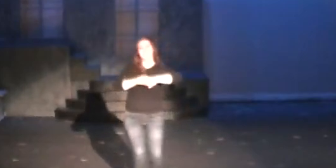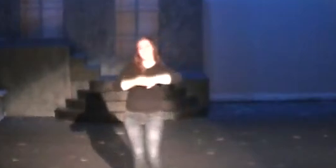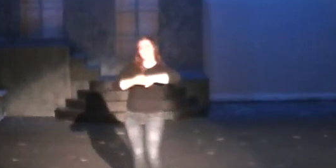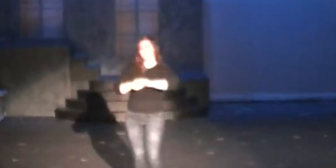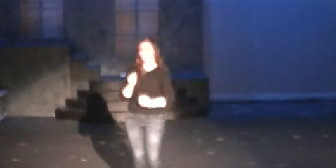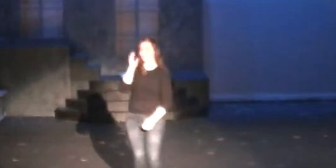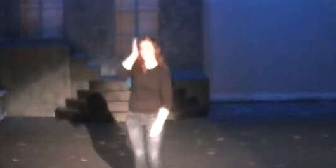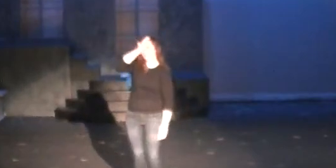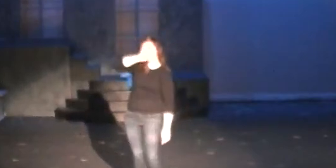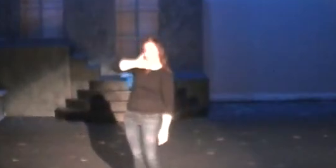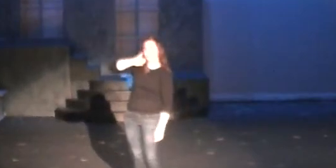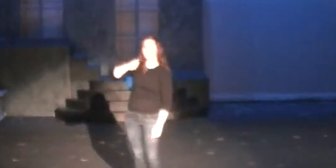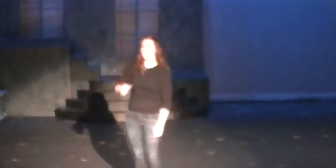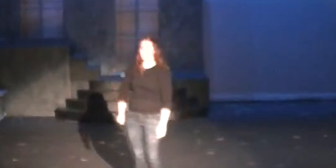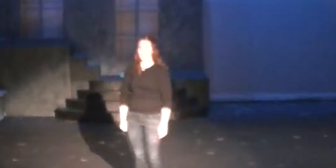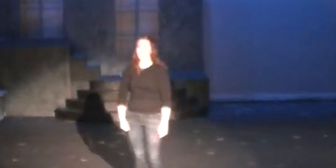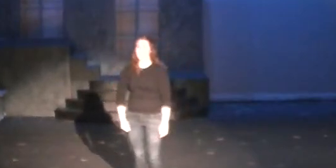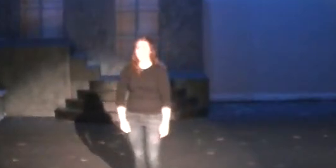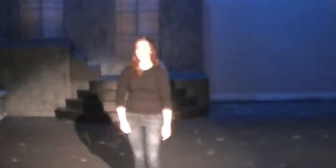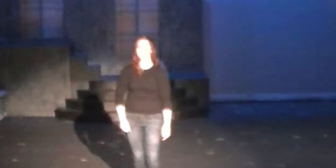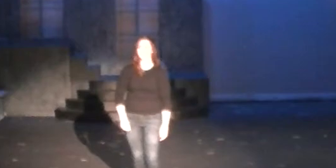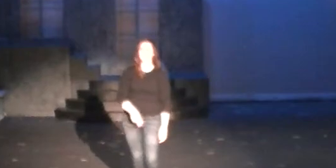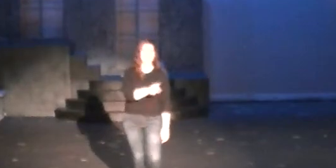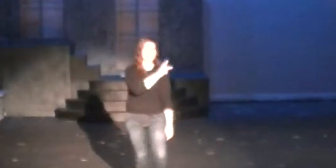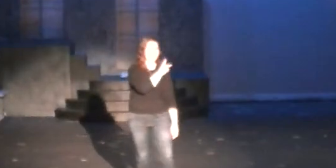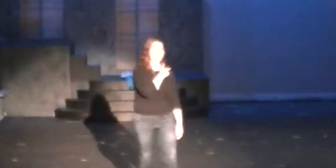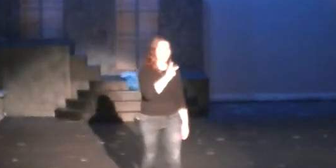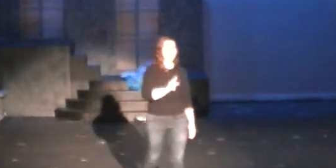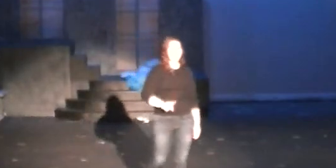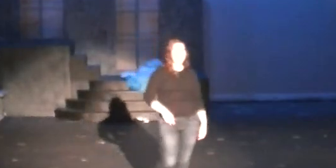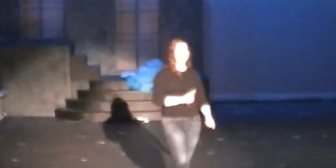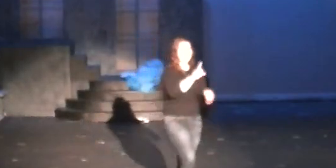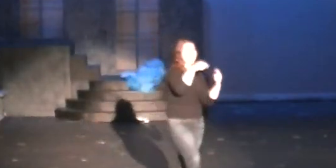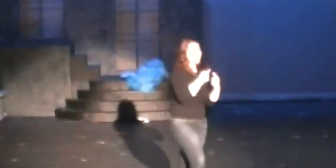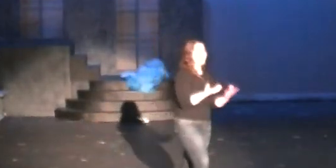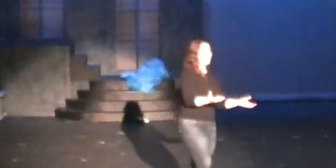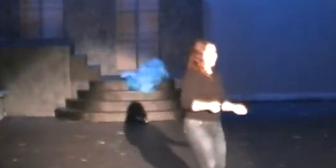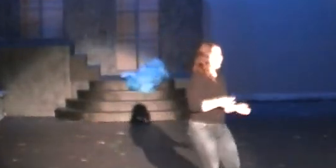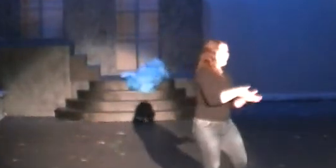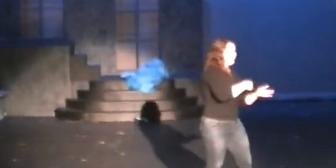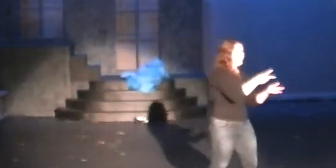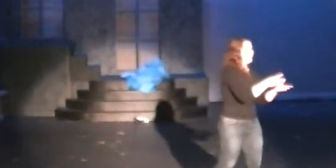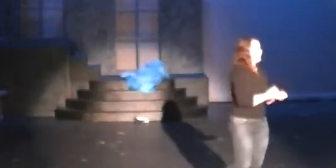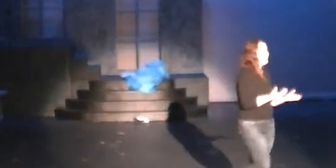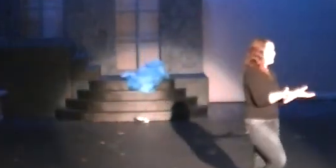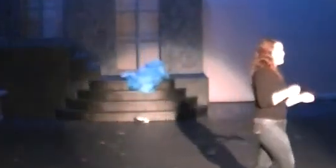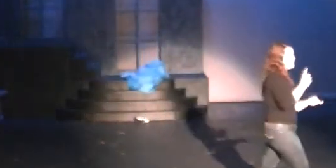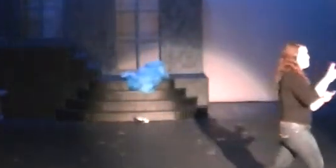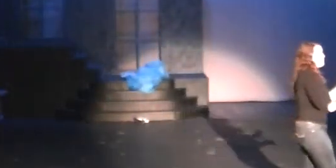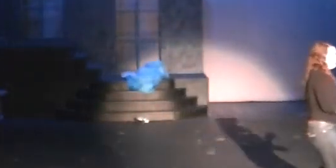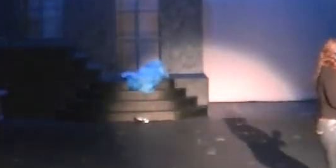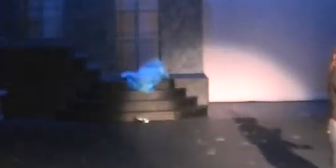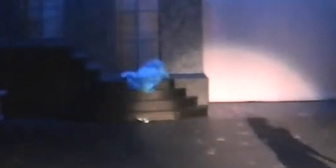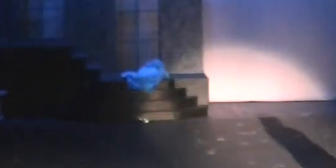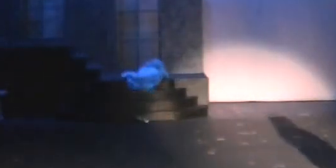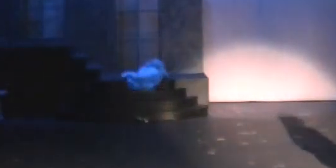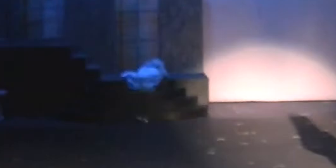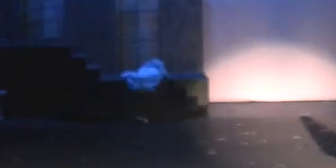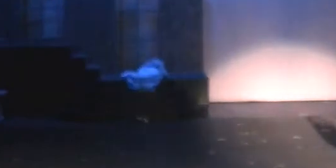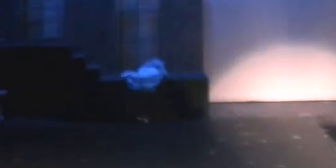more beautiful I feel that